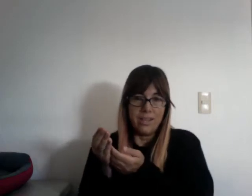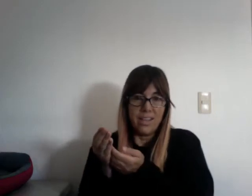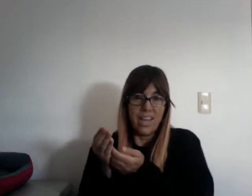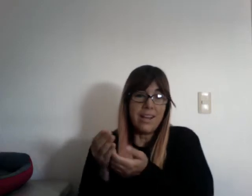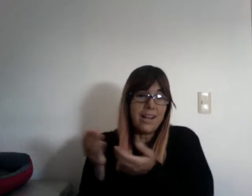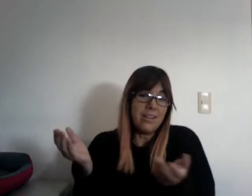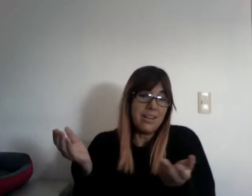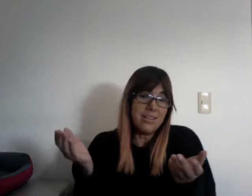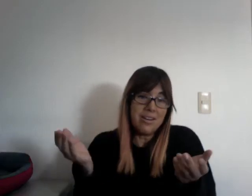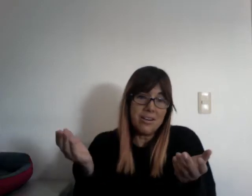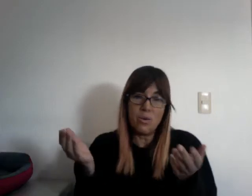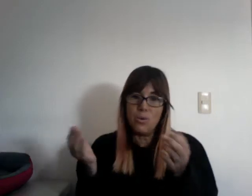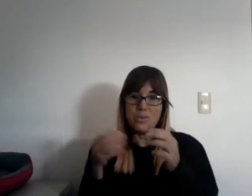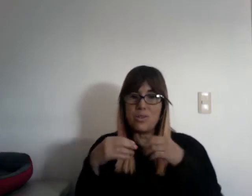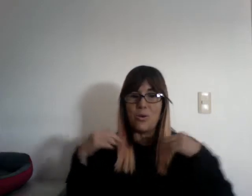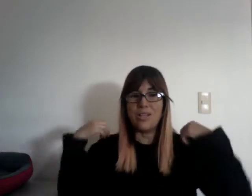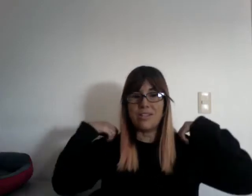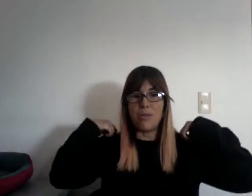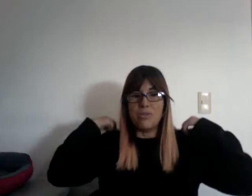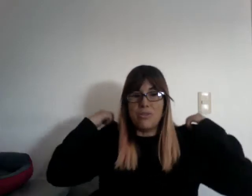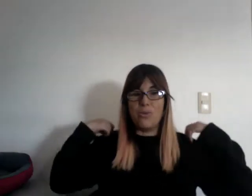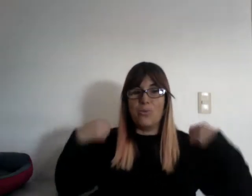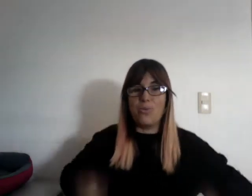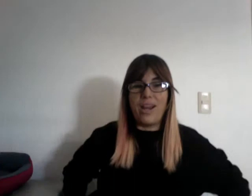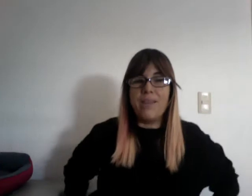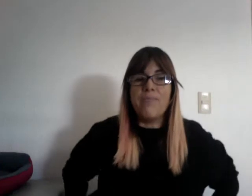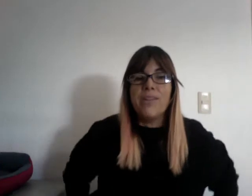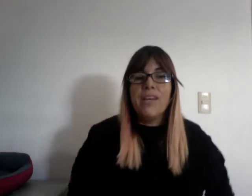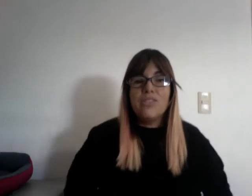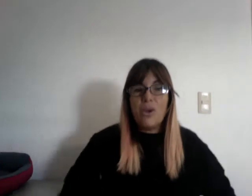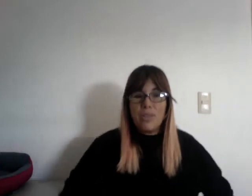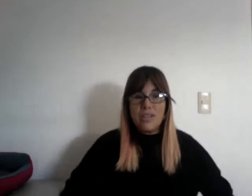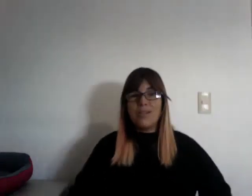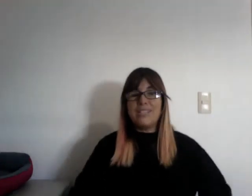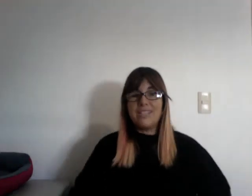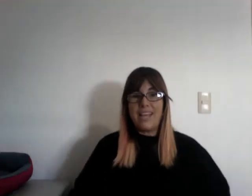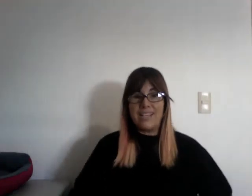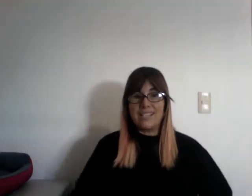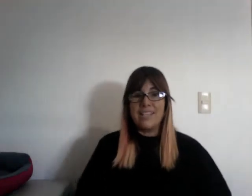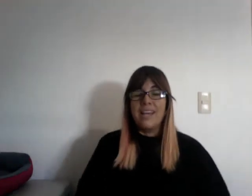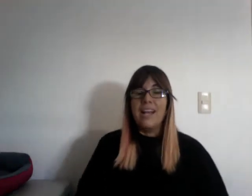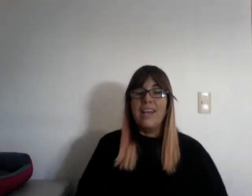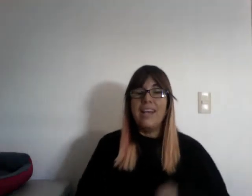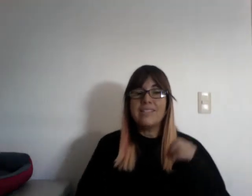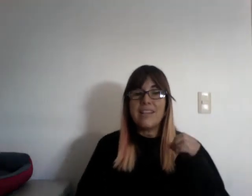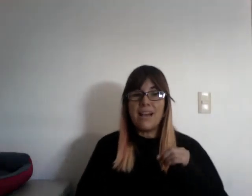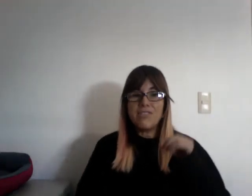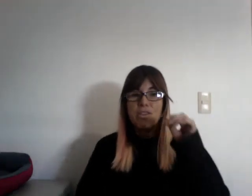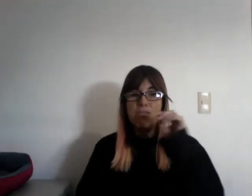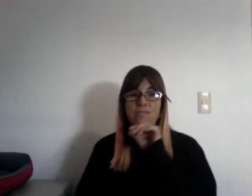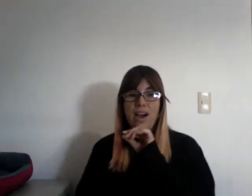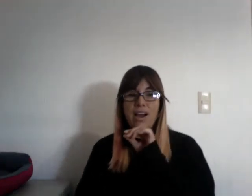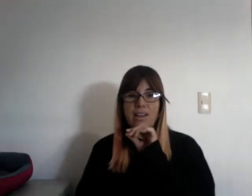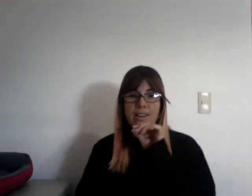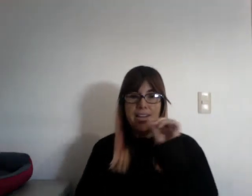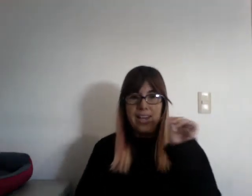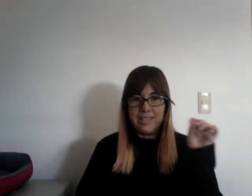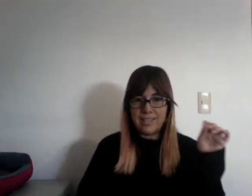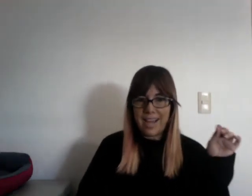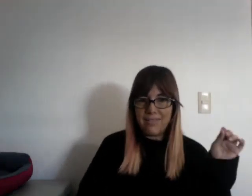And they are cool, so it's up to you. Ready? So this one says, let's have some fun, let's have